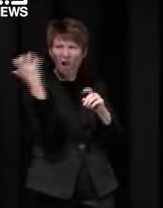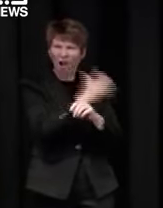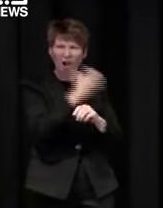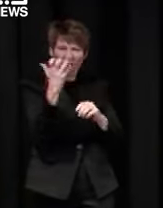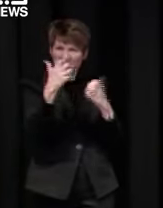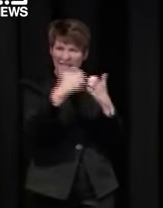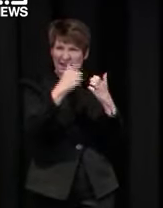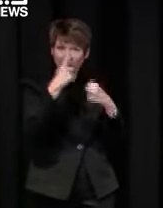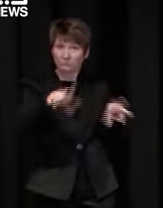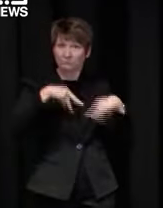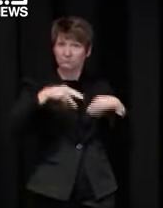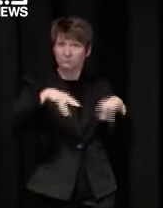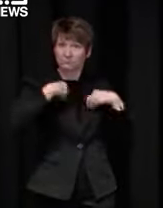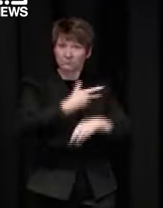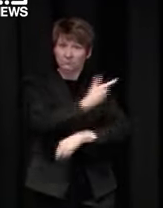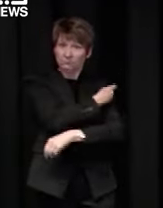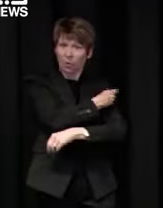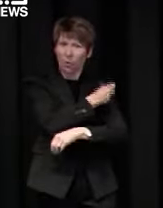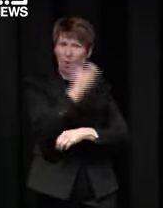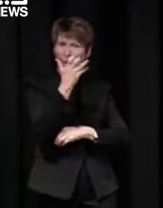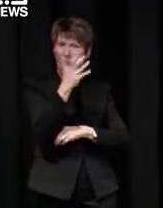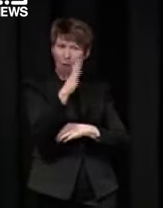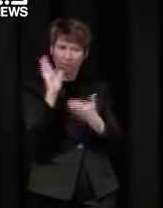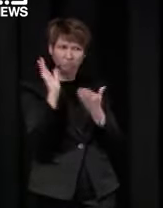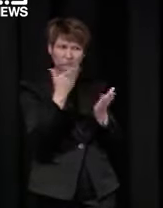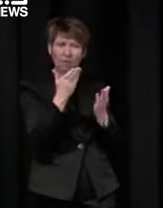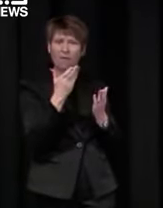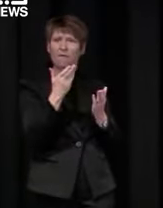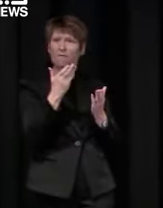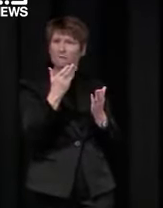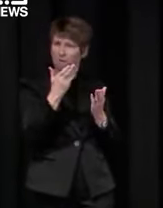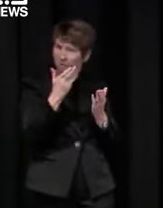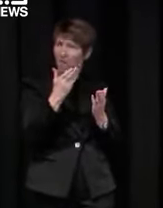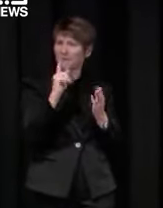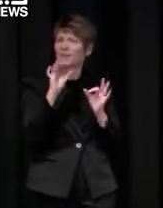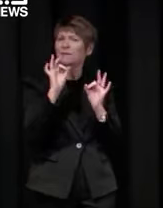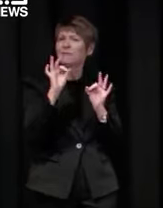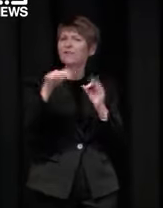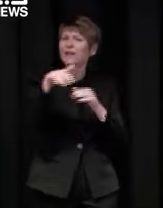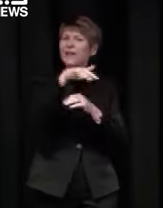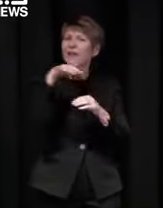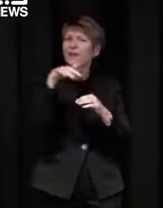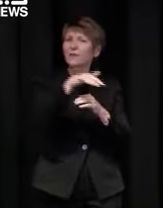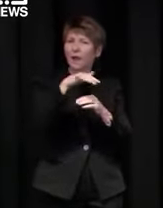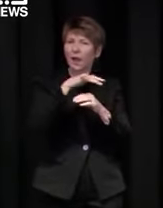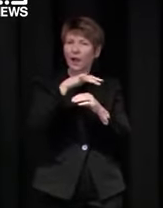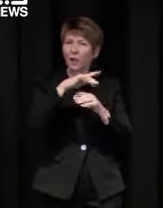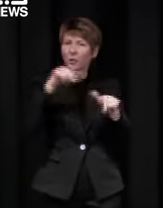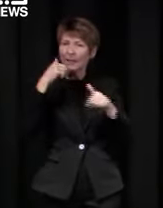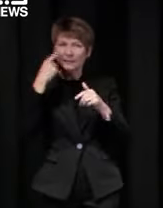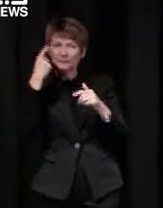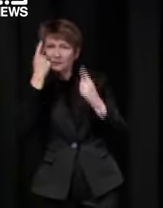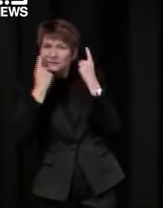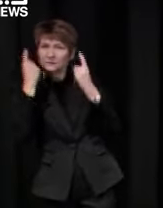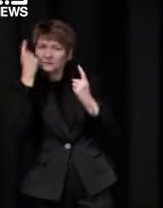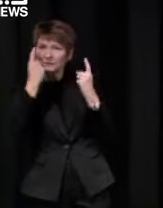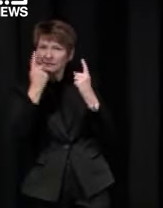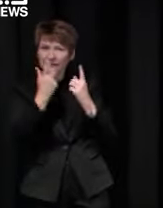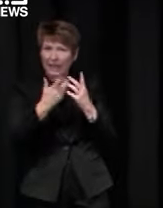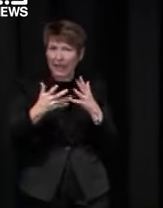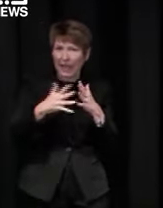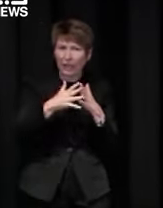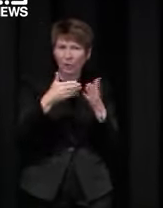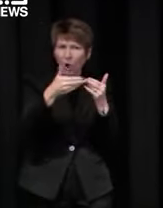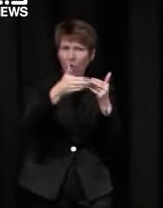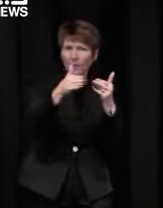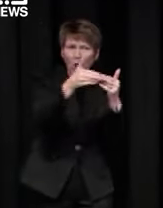rates in those municipalities and it marks them out as being perfect for these trials to be run so in terms of the